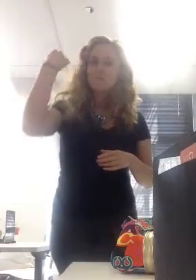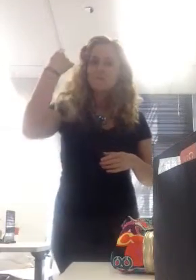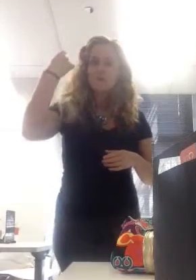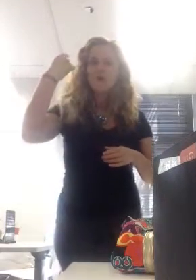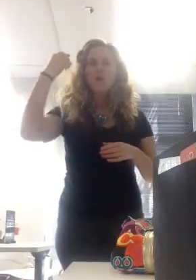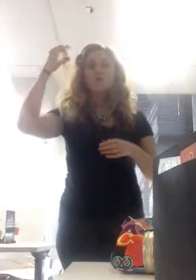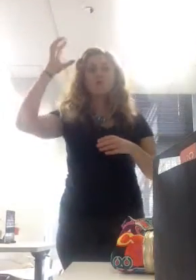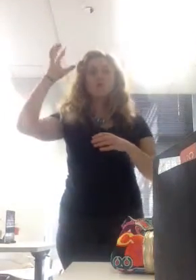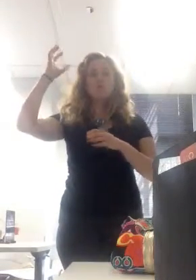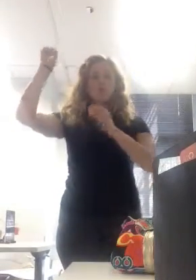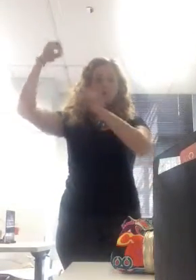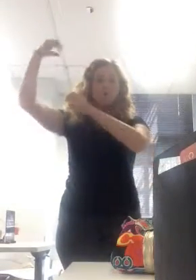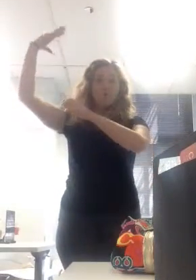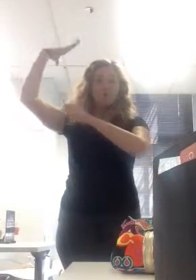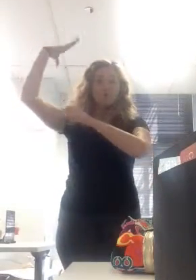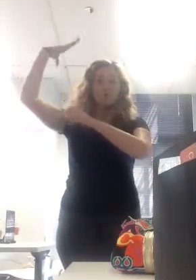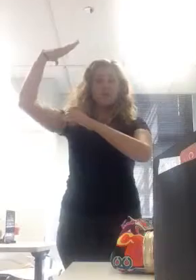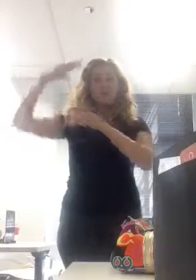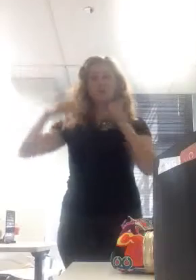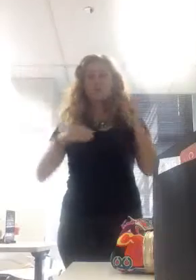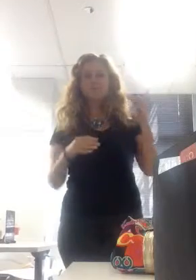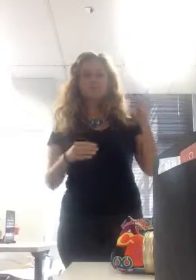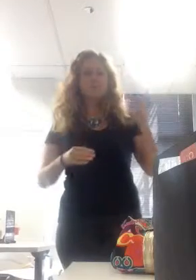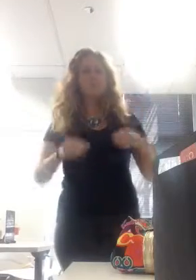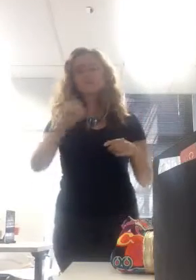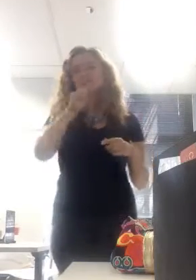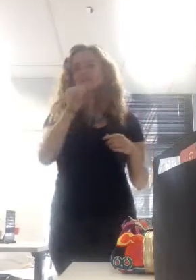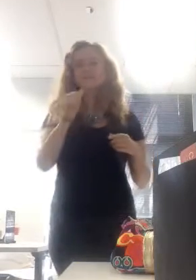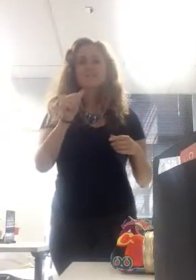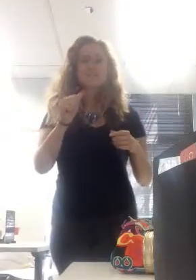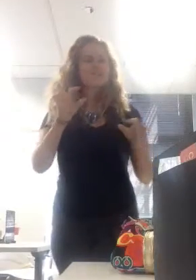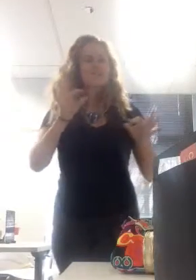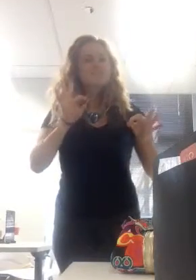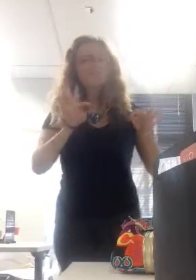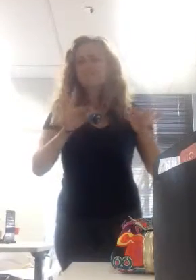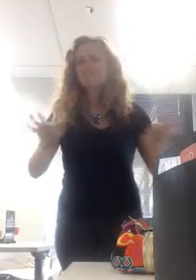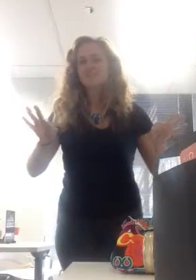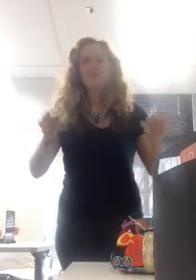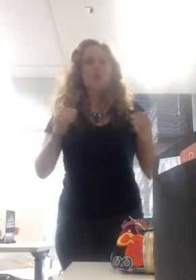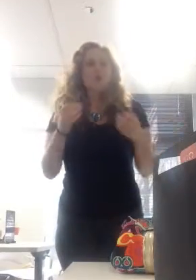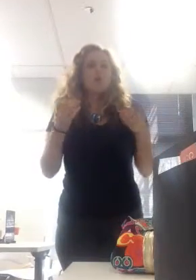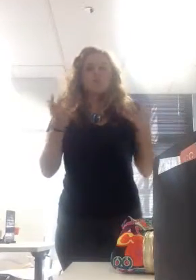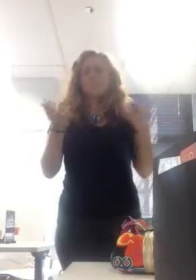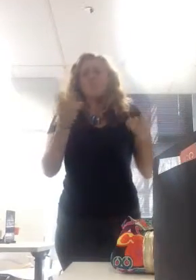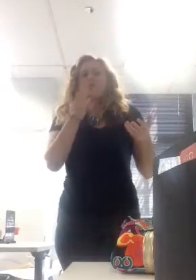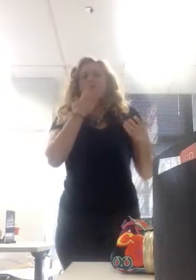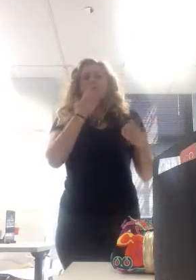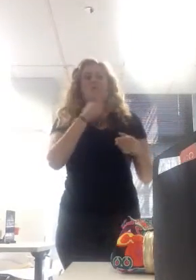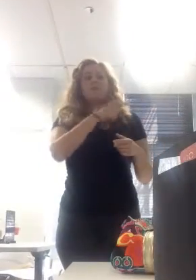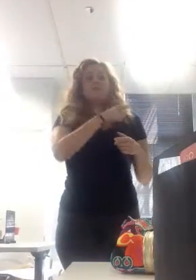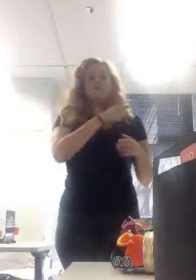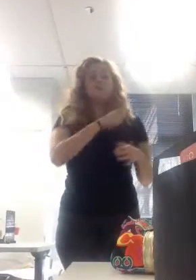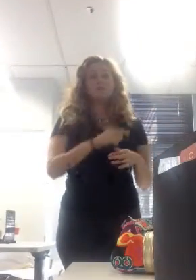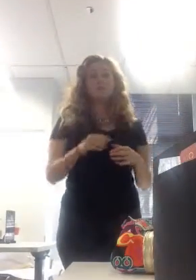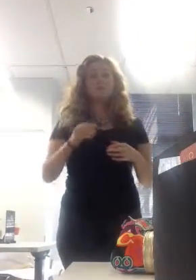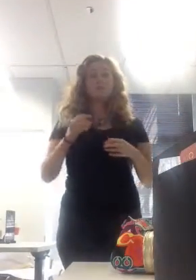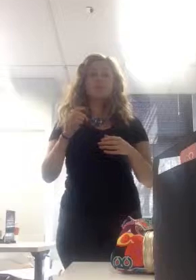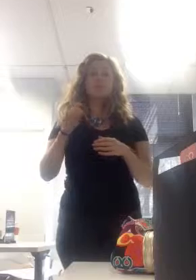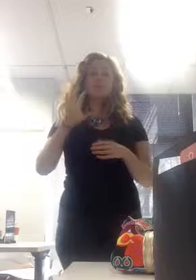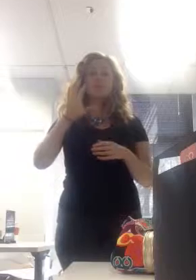you need to make in here. They tell you how many employees you have to hire. And they tell you what your pay is. How much you pay